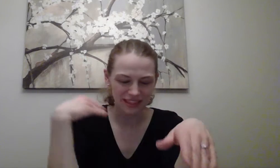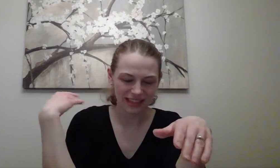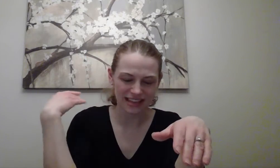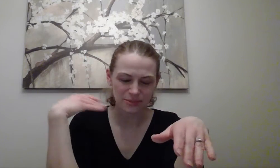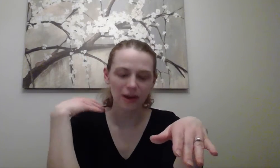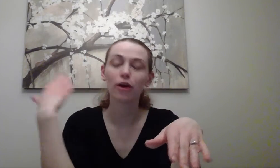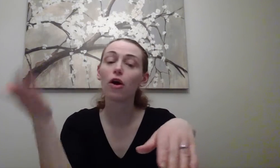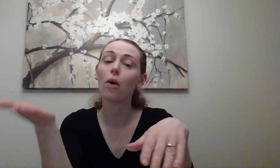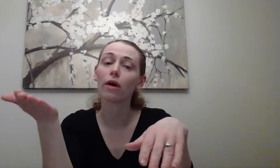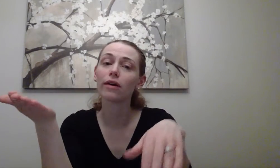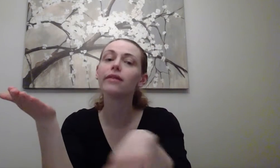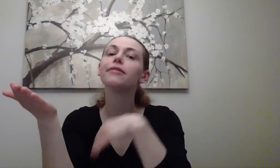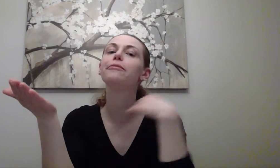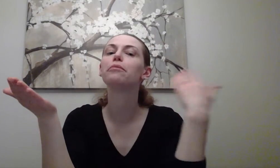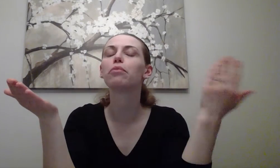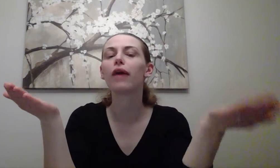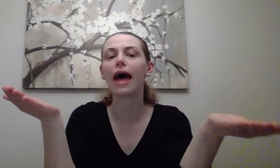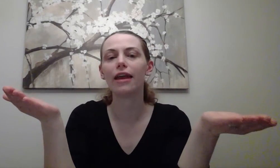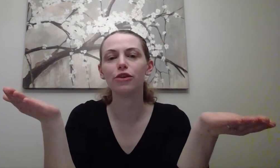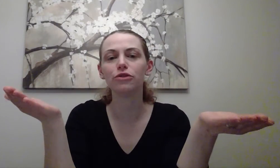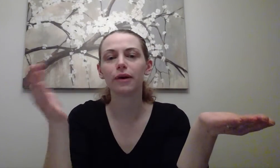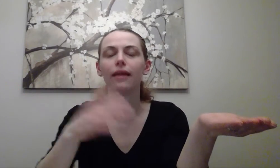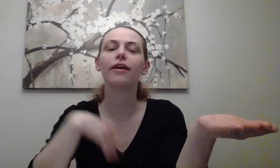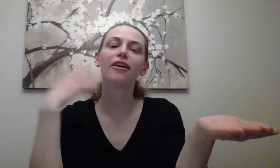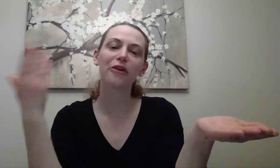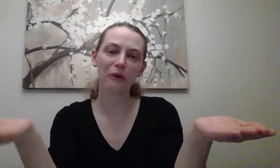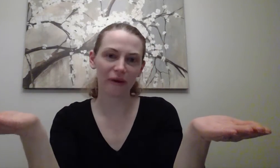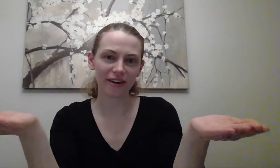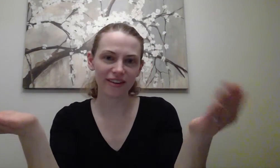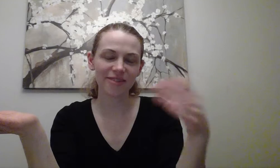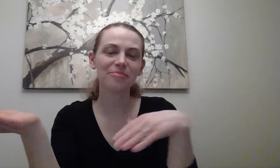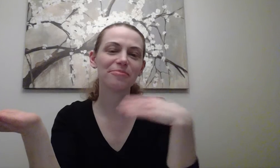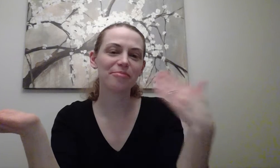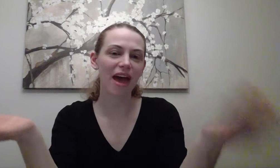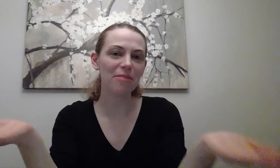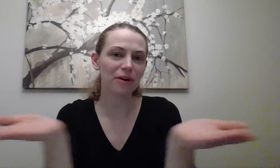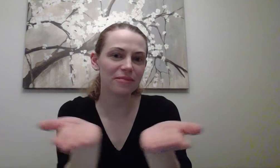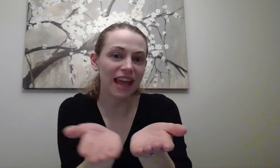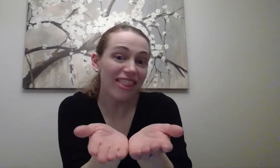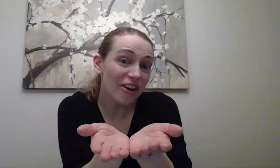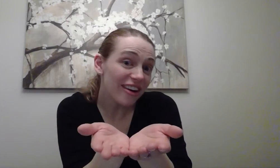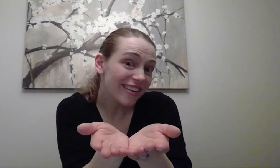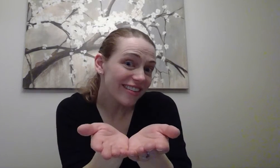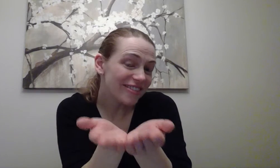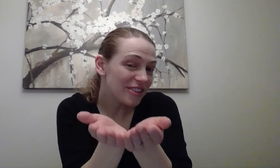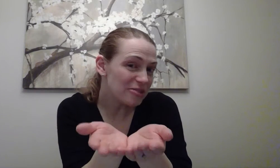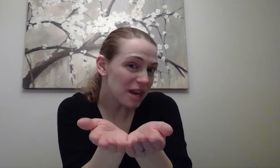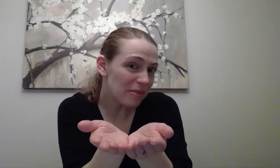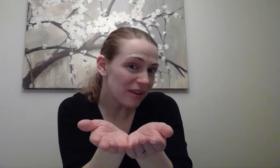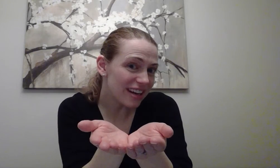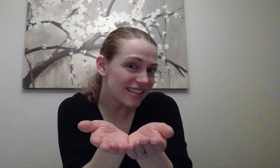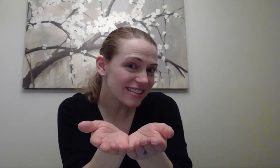Last one. Corn. Bread. You do it. Corn. Bread. Put them together. What is it?